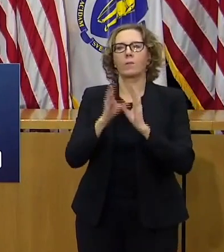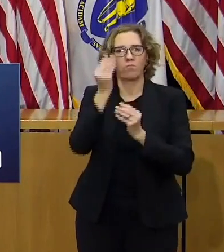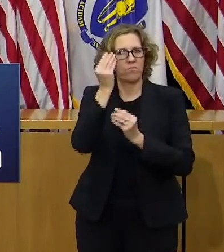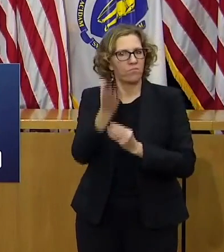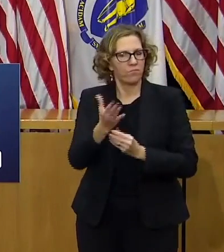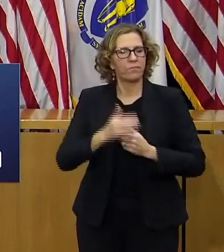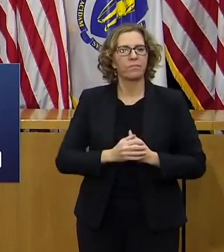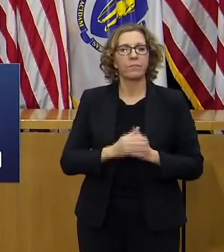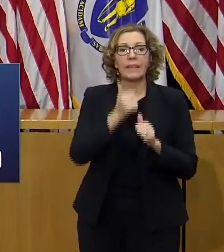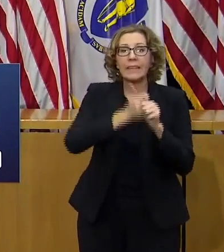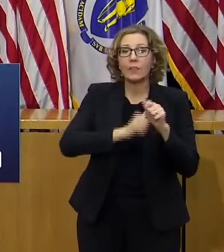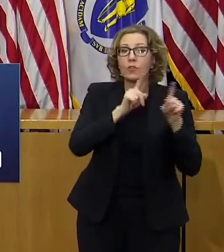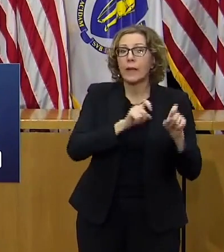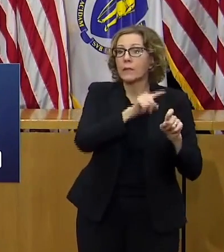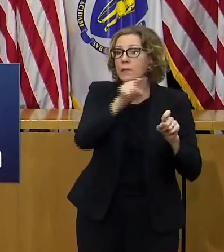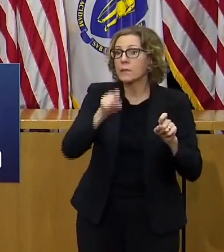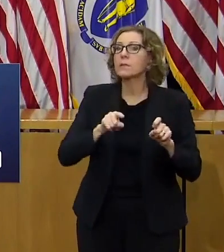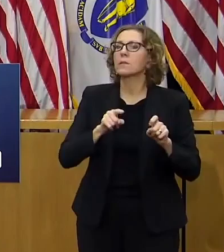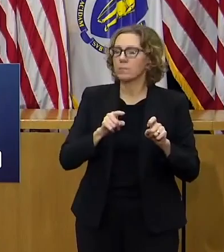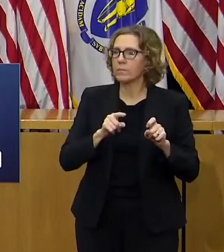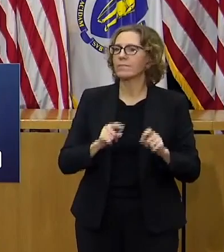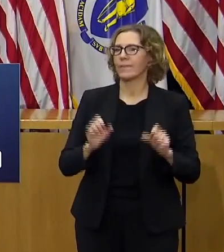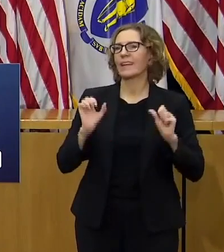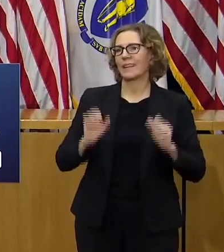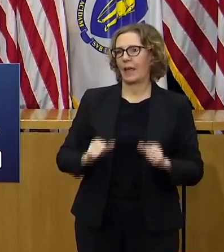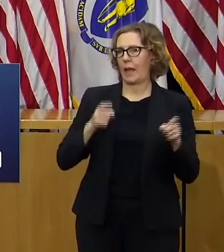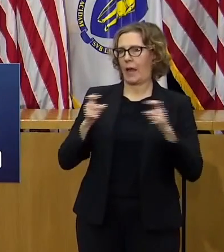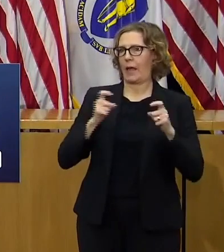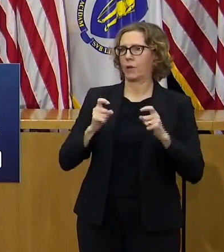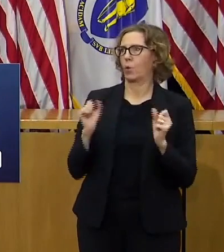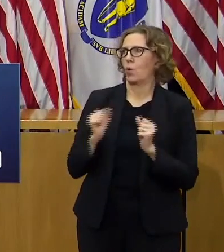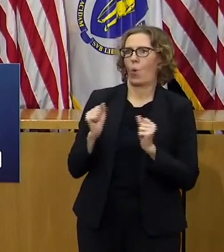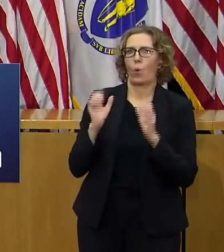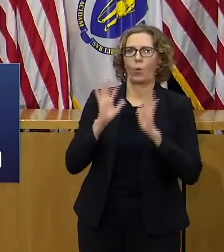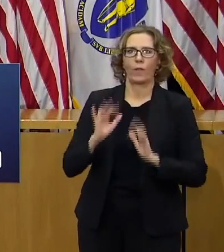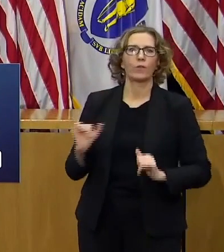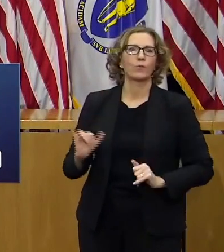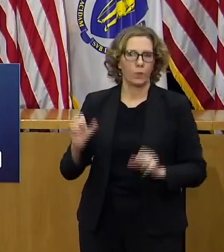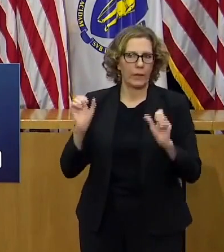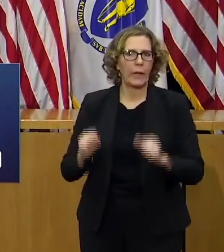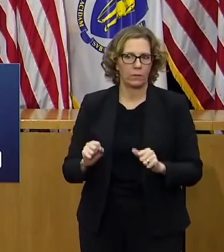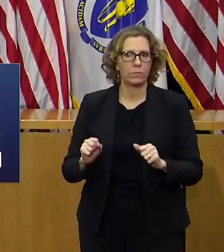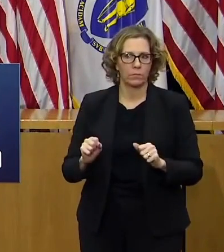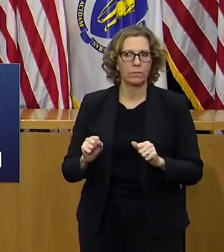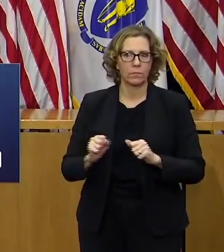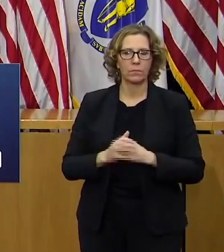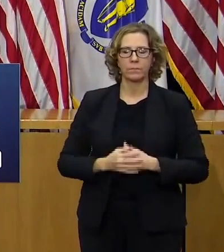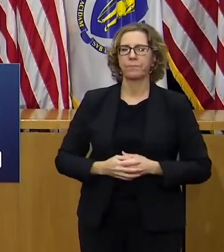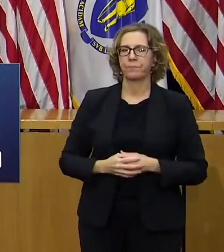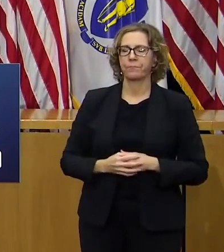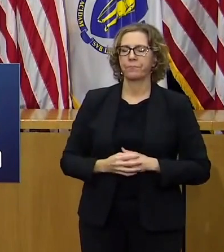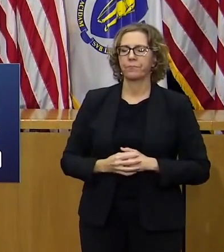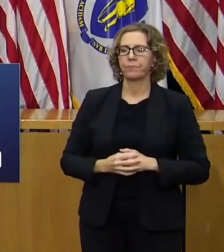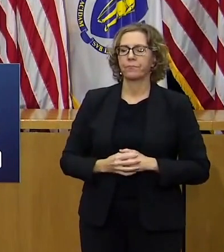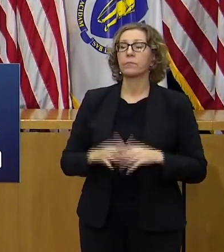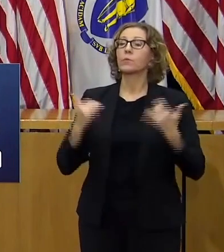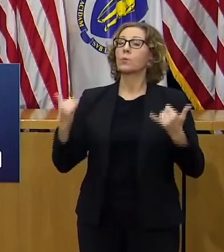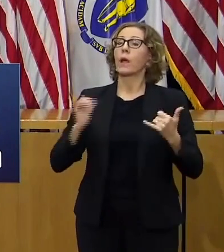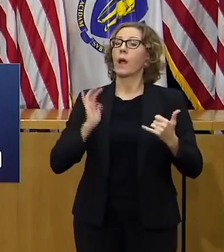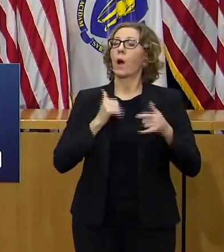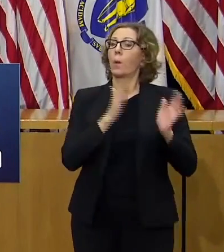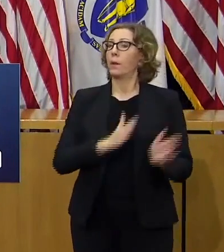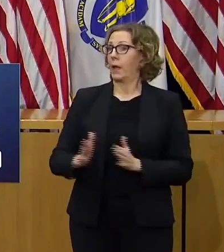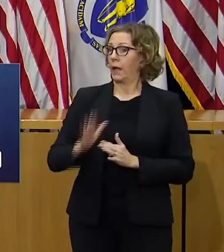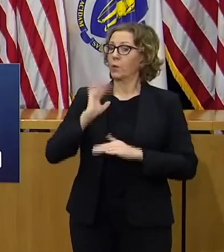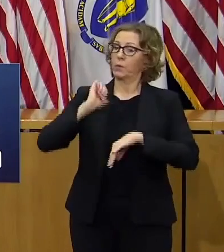these sites will be able to deal with the fact that it is getting colder and winter is coming today's plan includes three new free